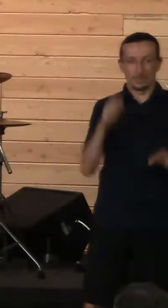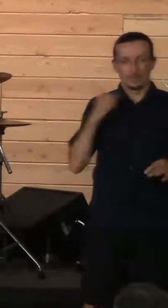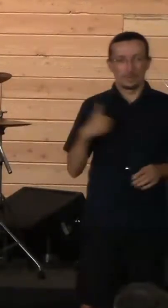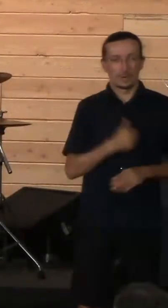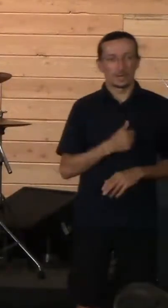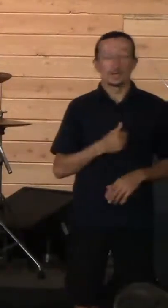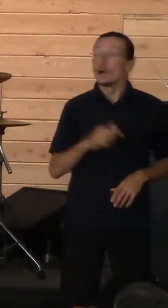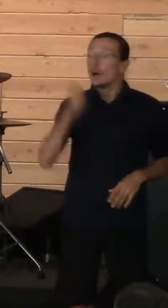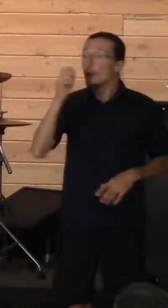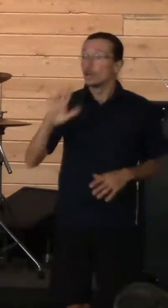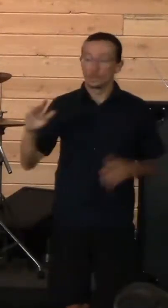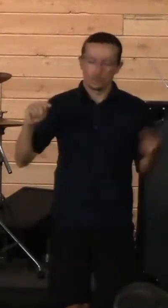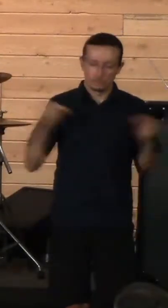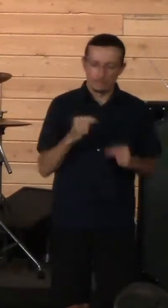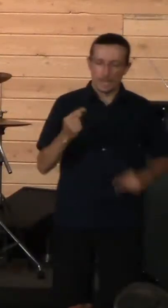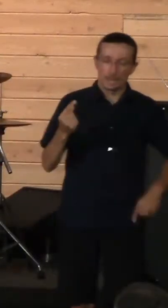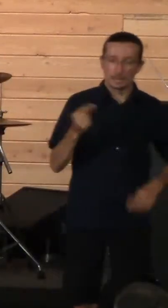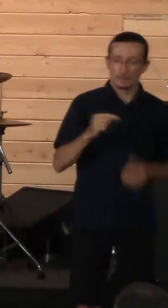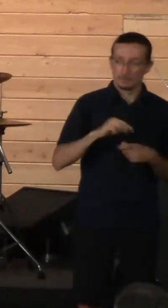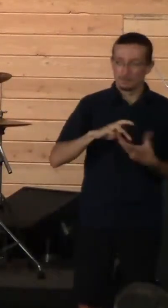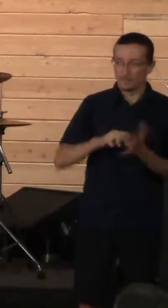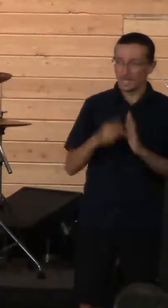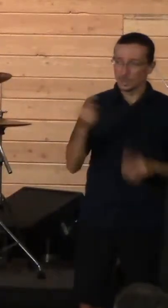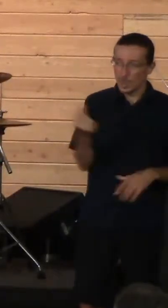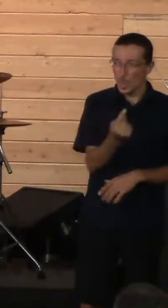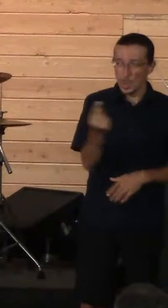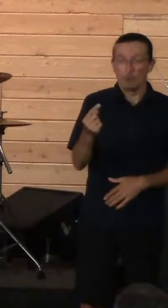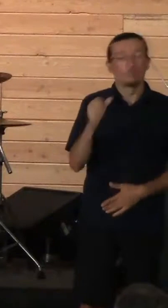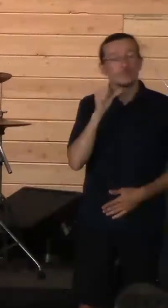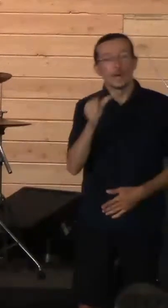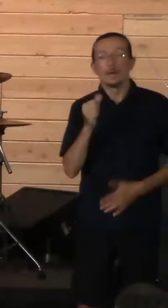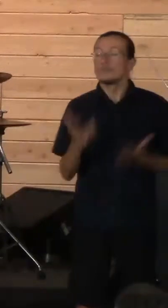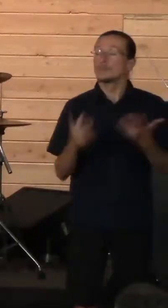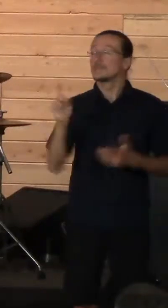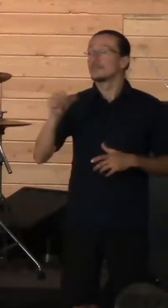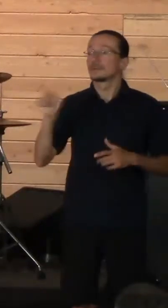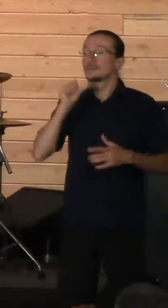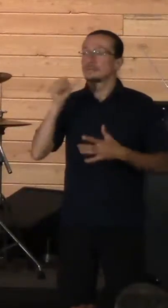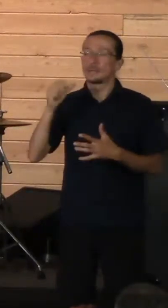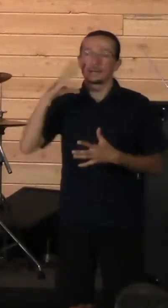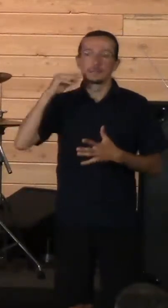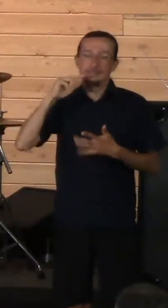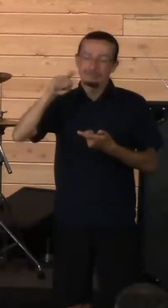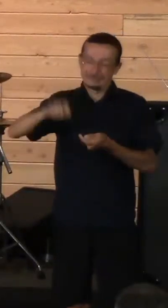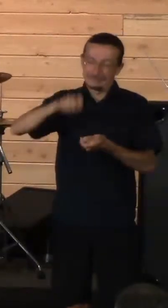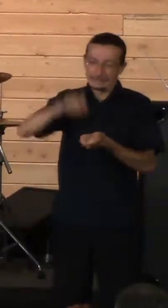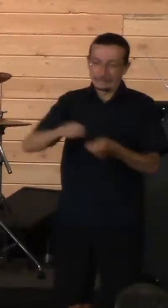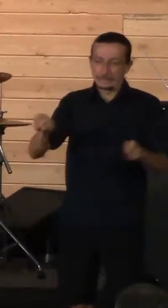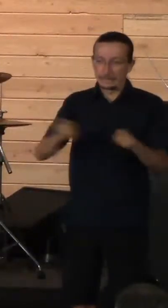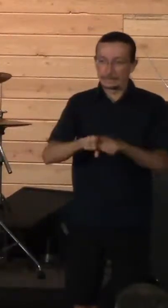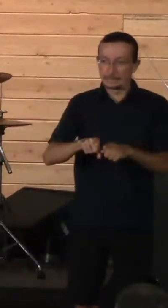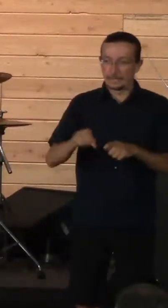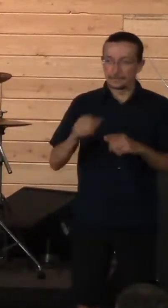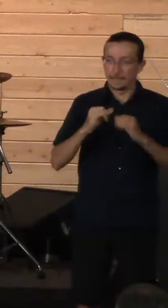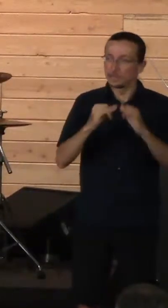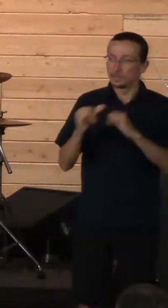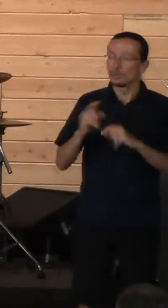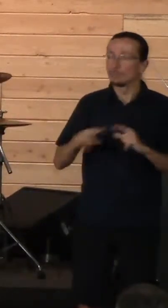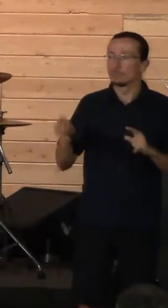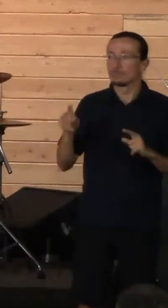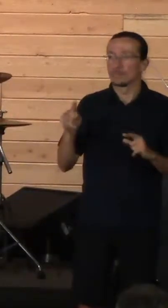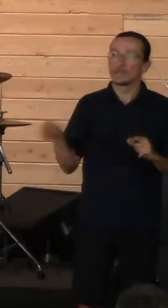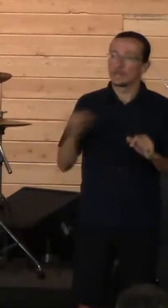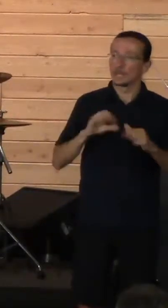There are other people, maybe they haven't experienced the exact same thing as you, but they can relate. And people need to hear your